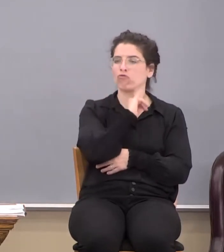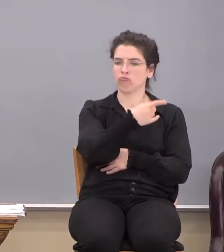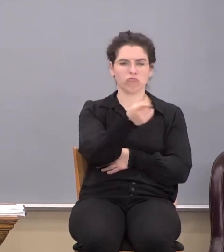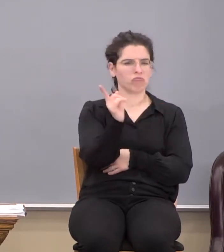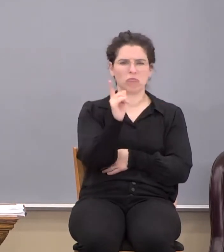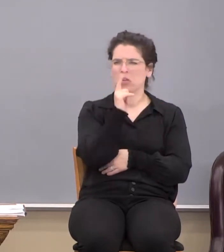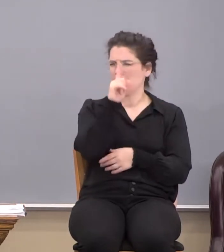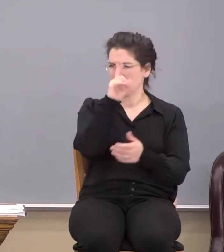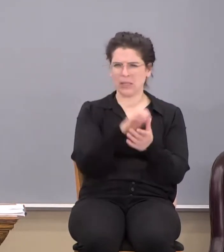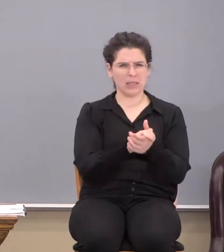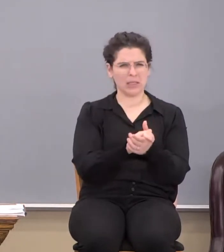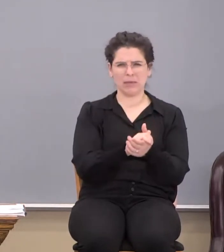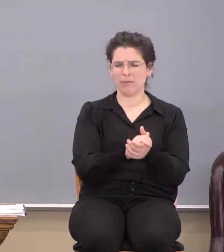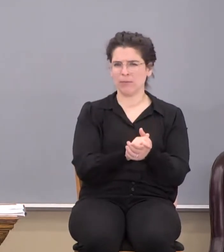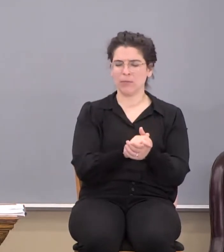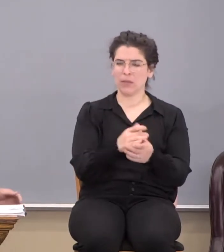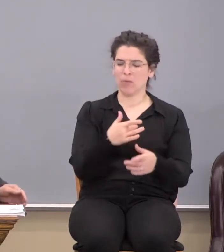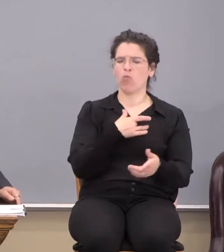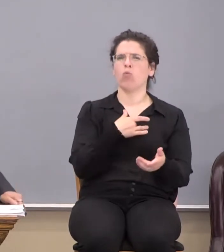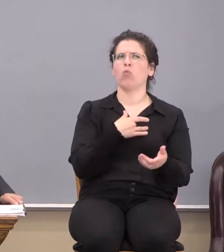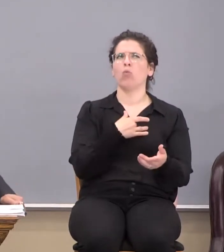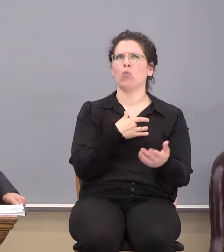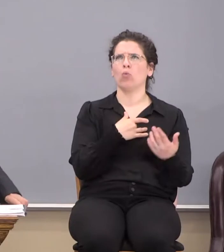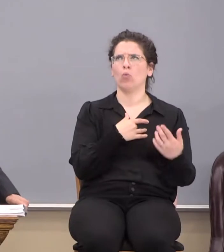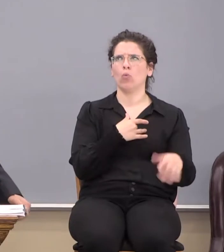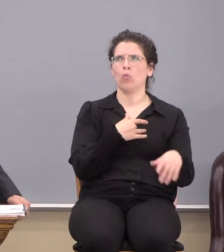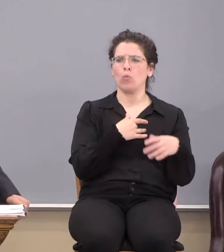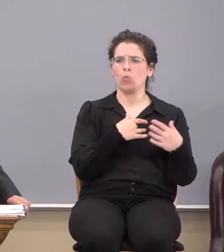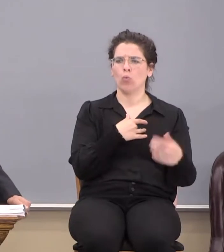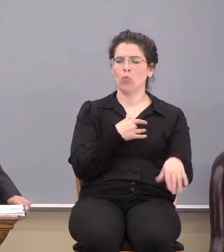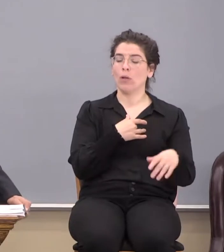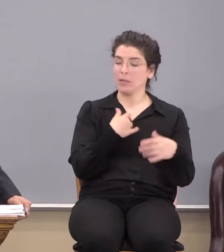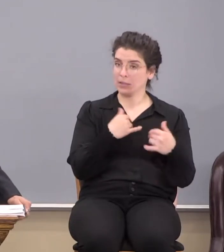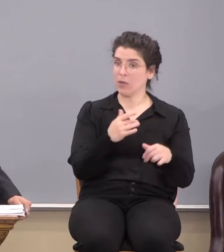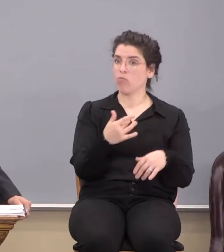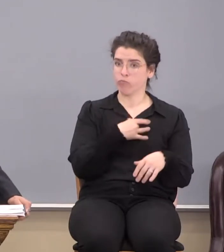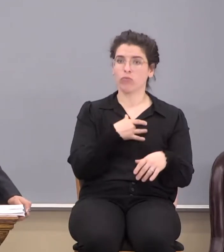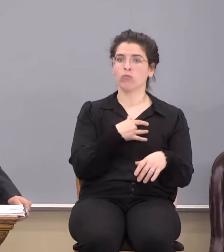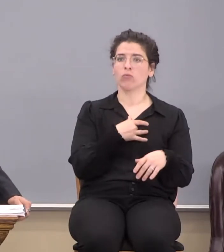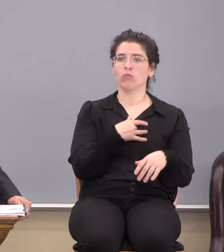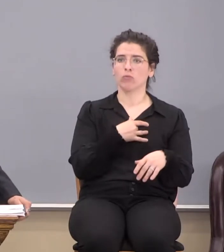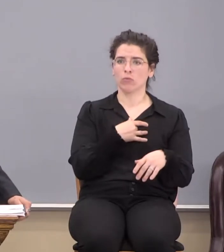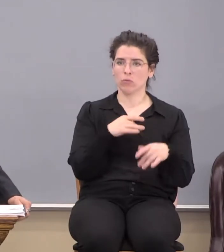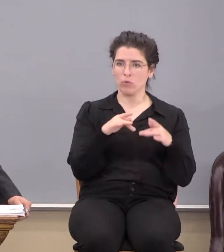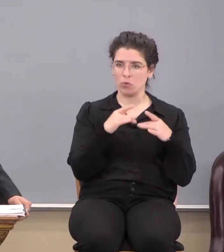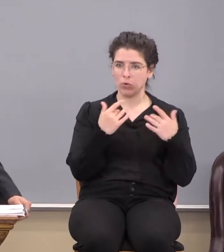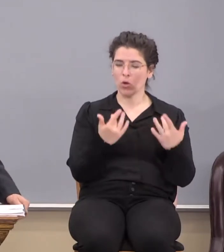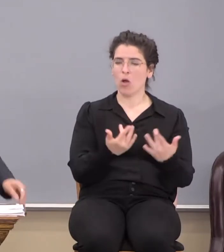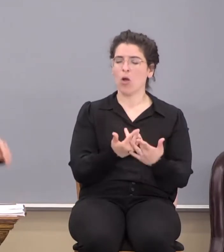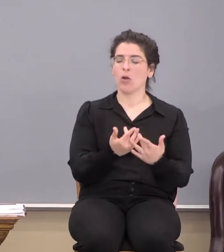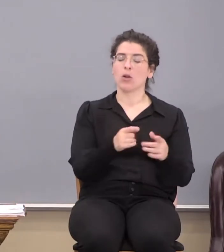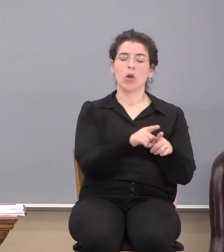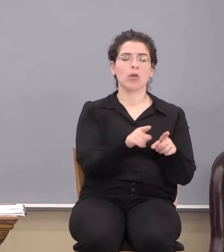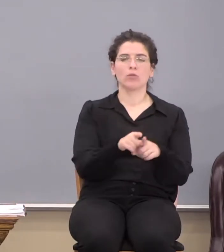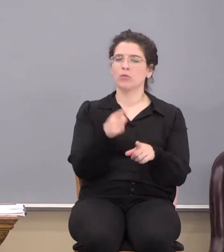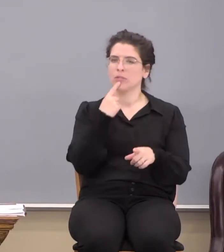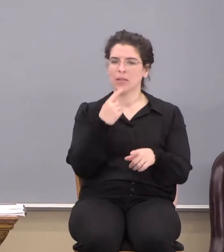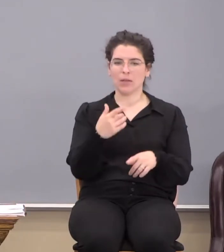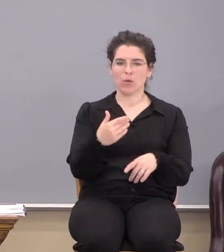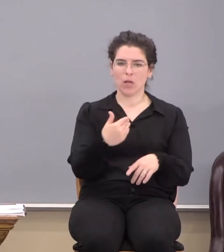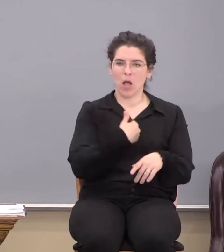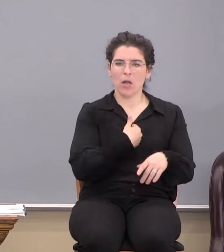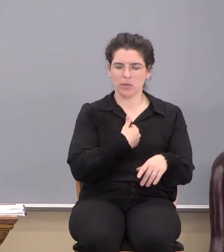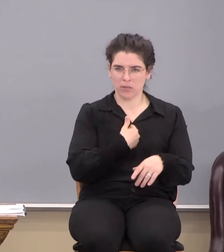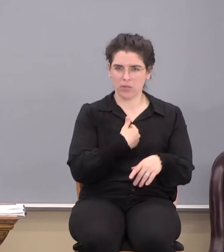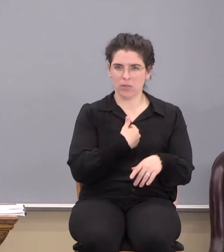didn't believe. It said they were pricked in their heart. It got their heart, friends. It also said they were cut to the